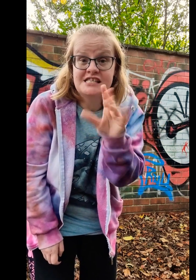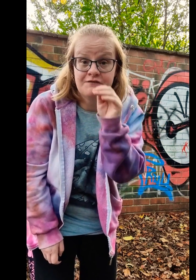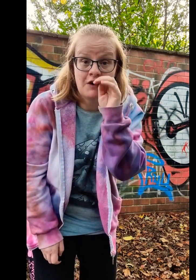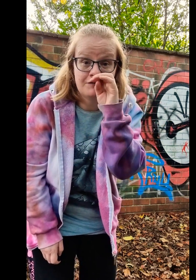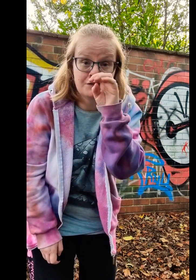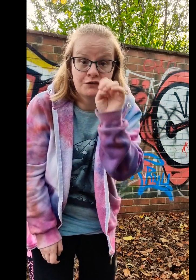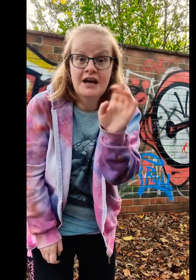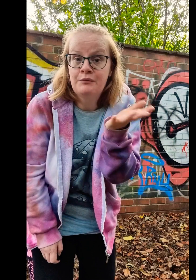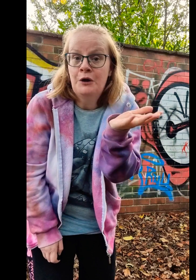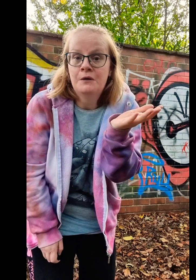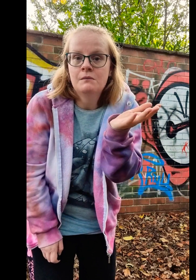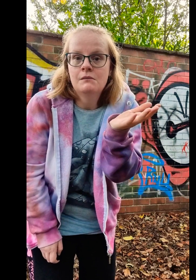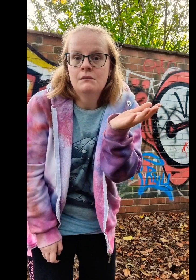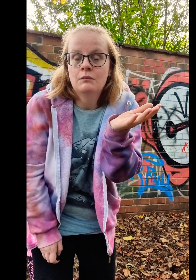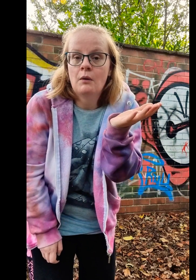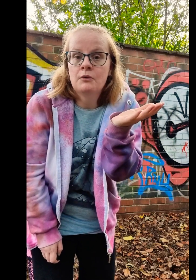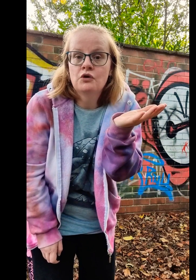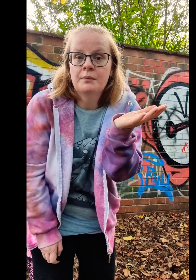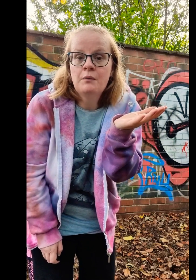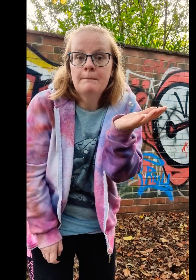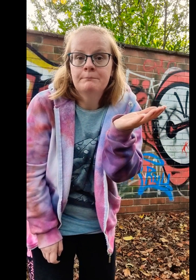season five of The Crown. What more could we want?